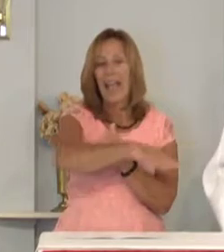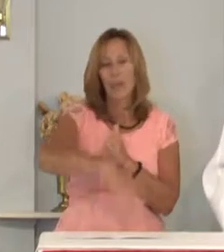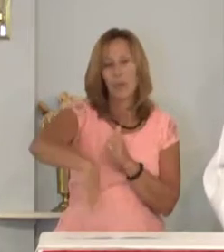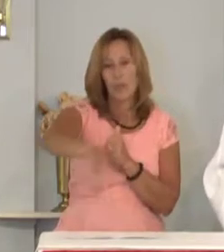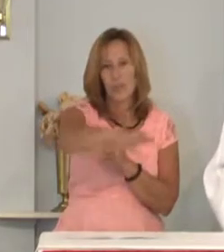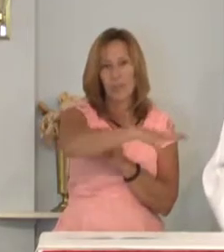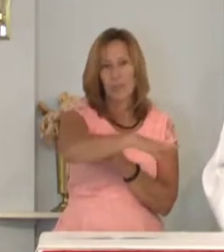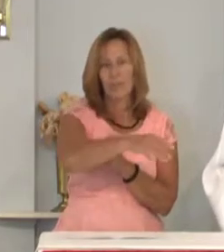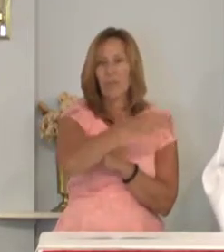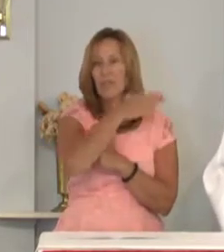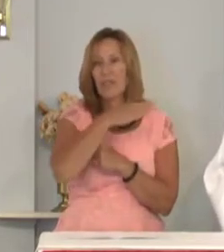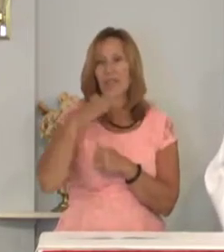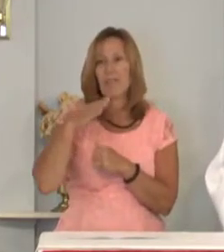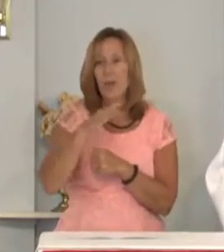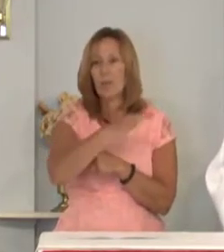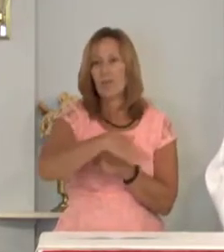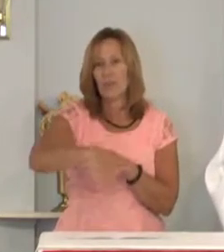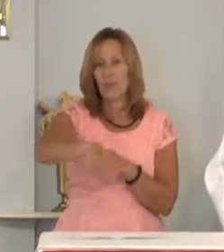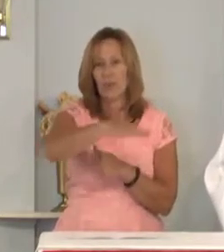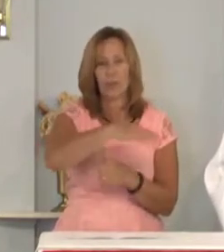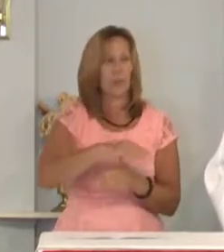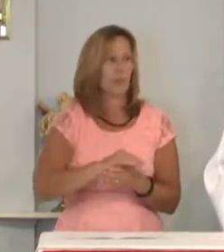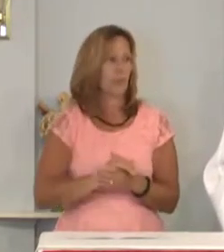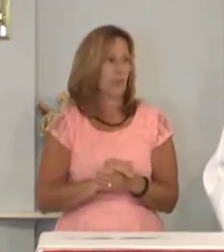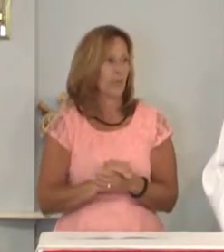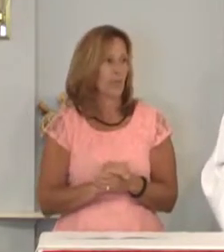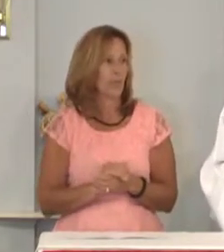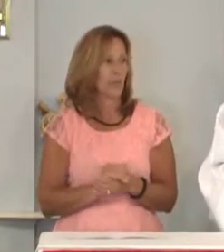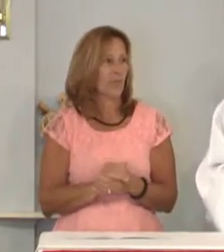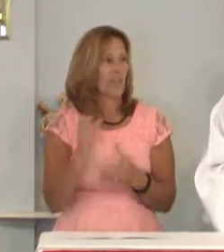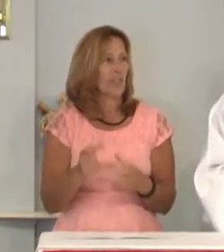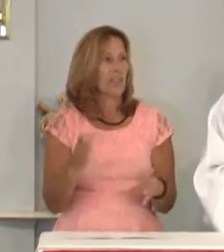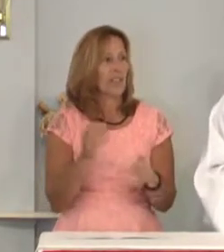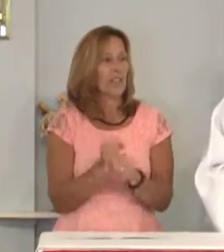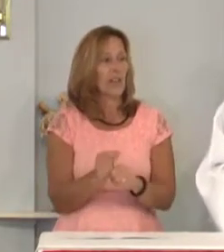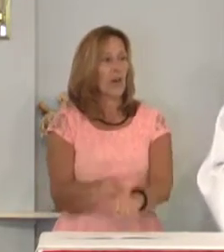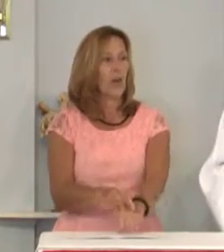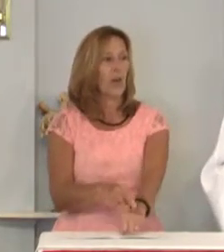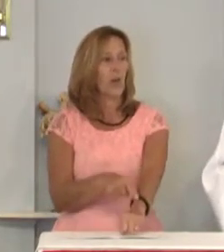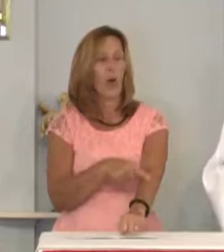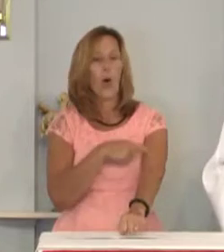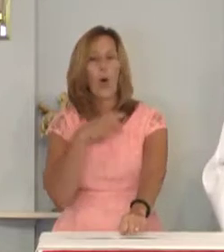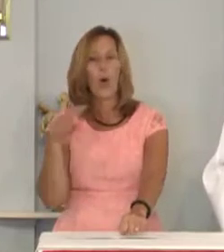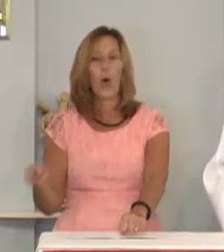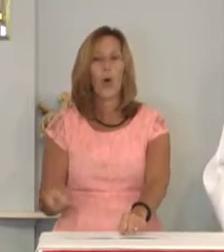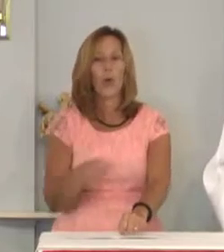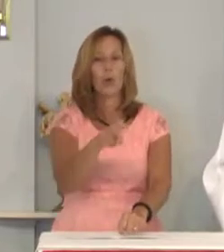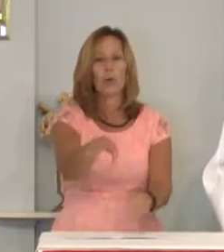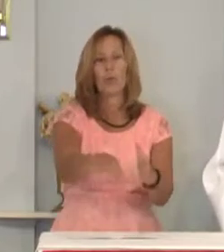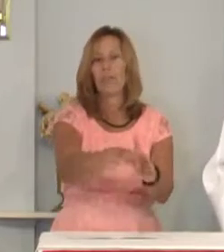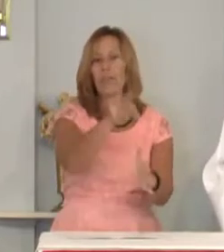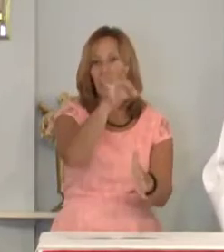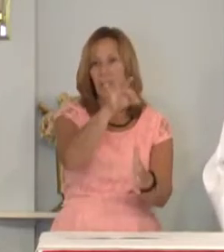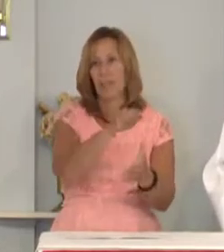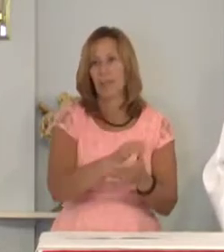in a farm field. You have to take a long trip to find it.